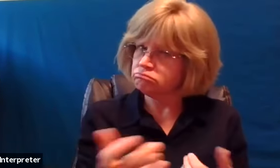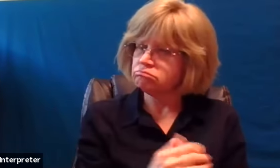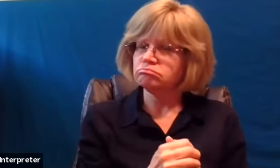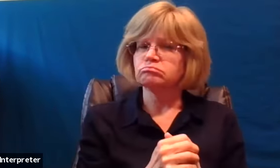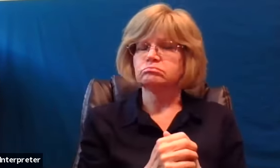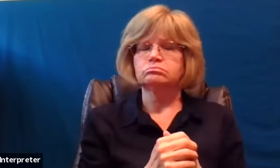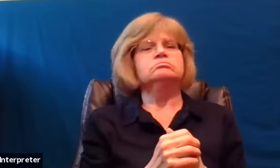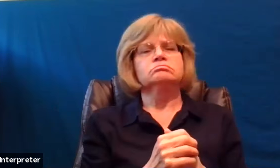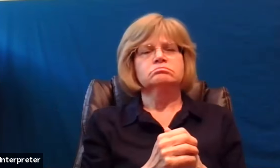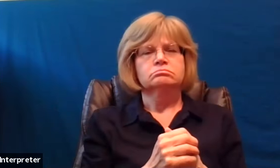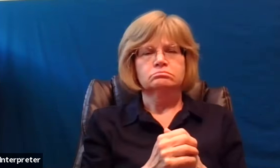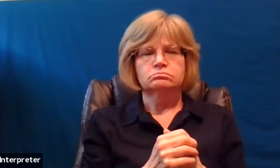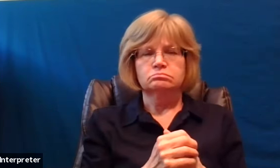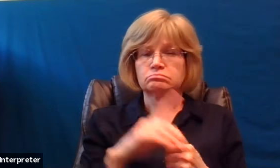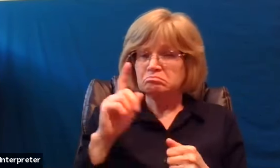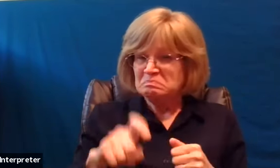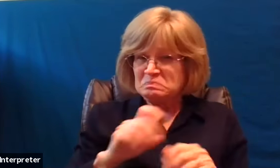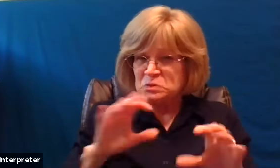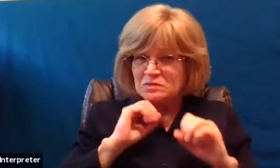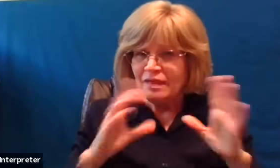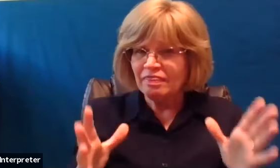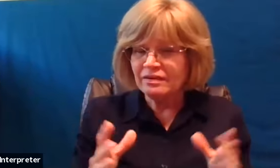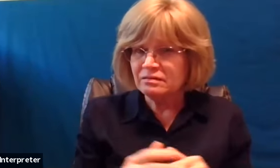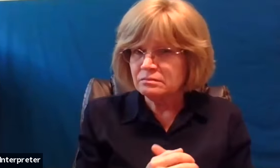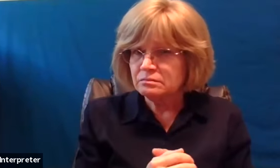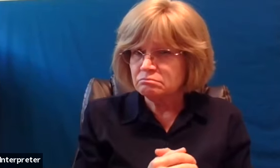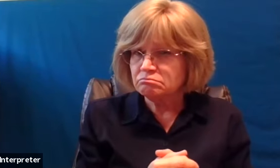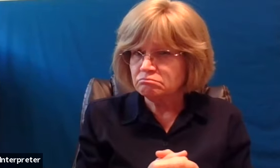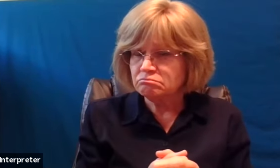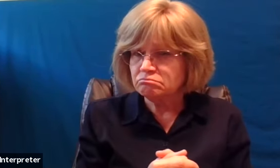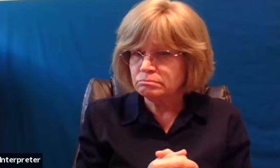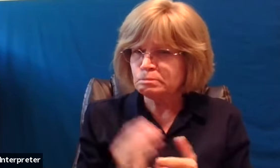unconditionally these are big questions